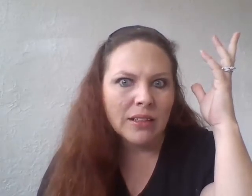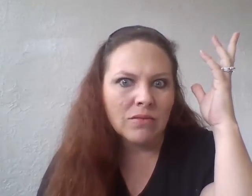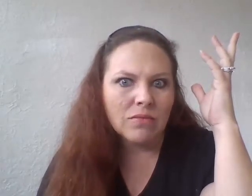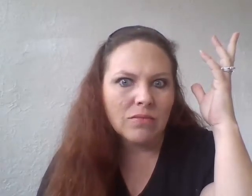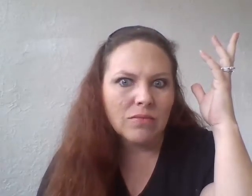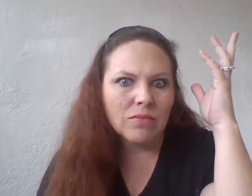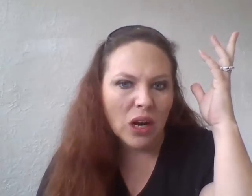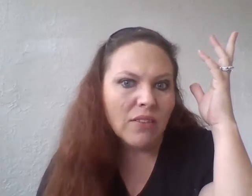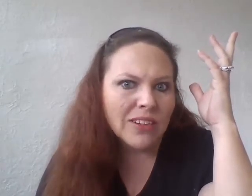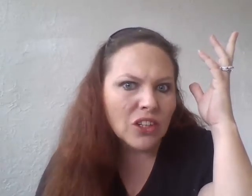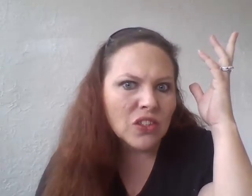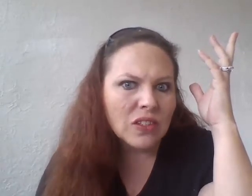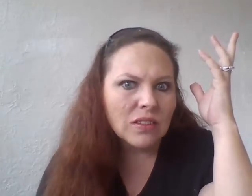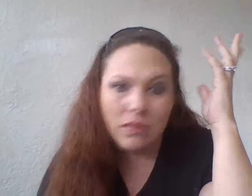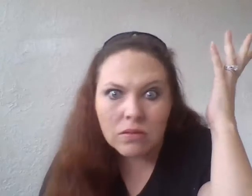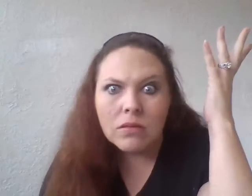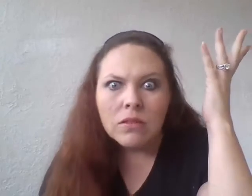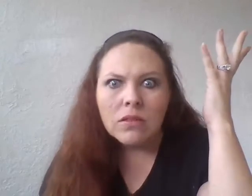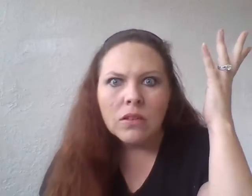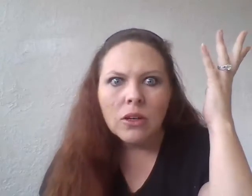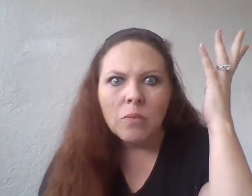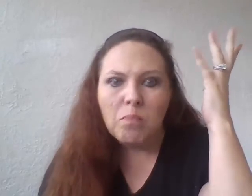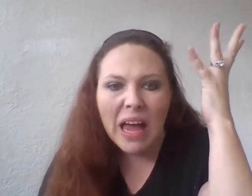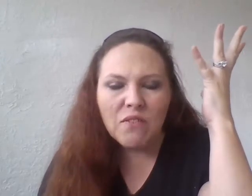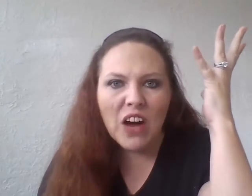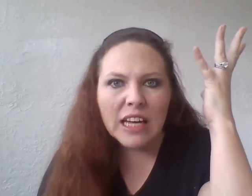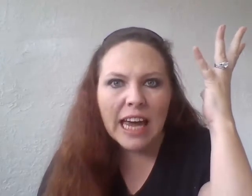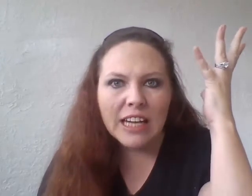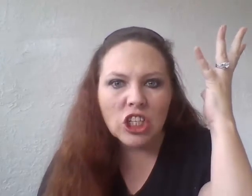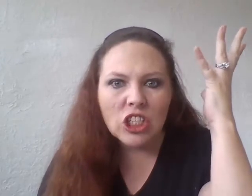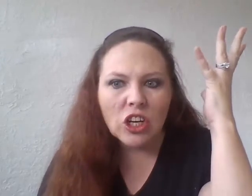drug offenders? Pay the fuck attention, dude!